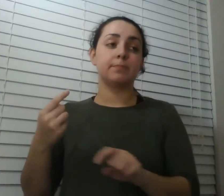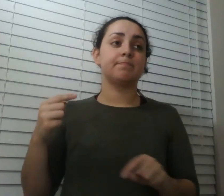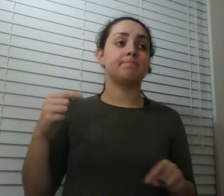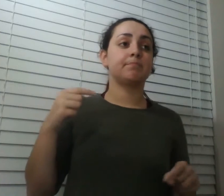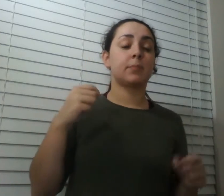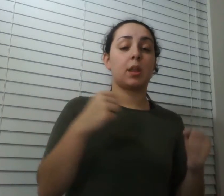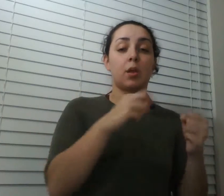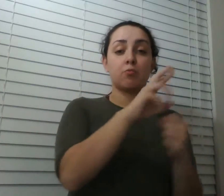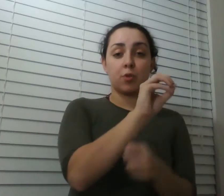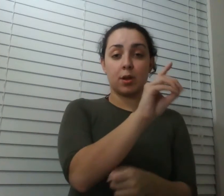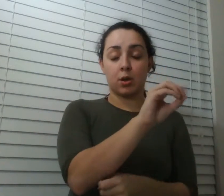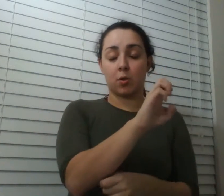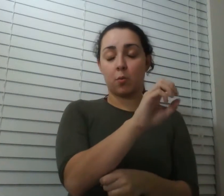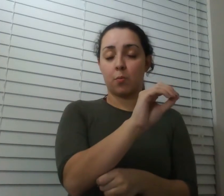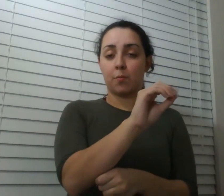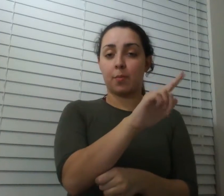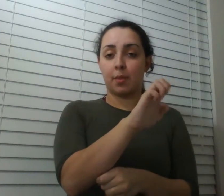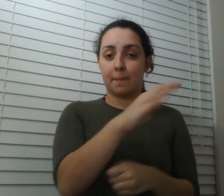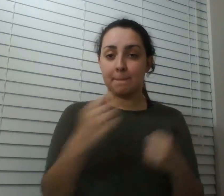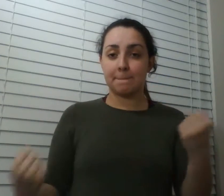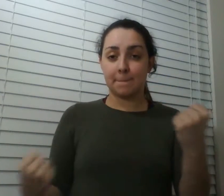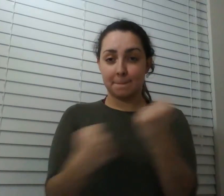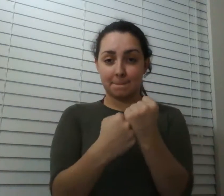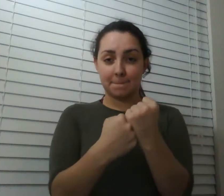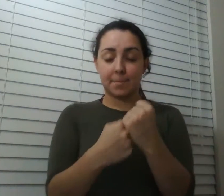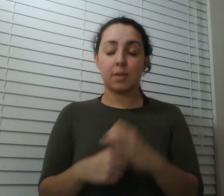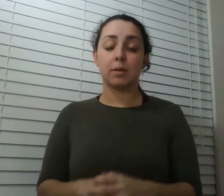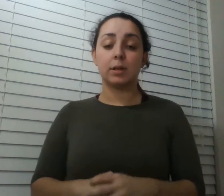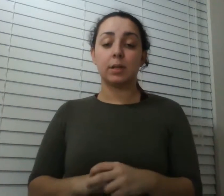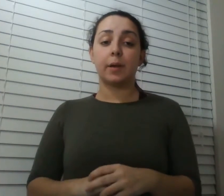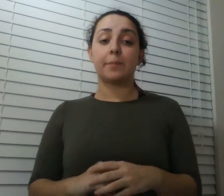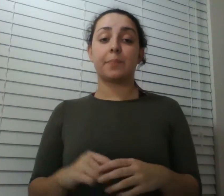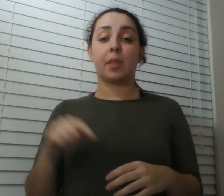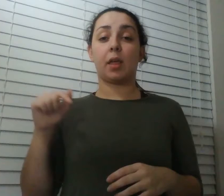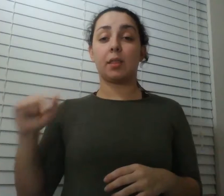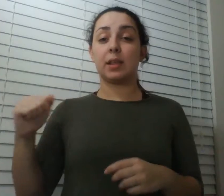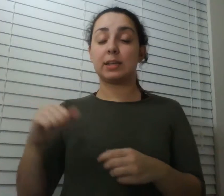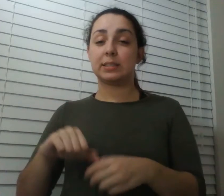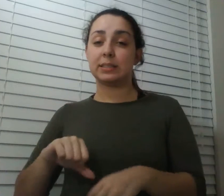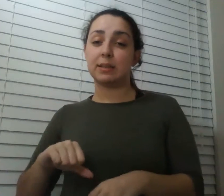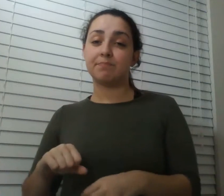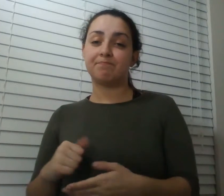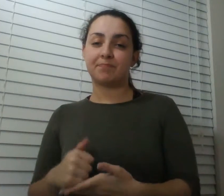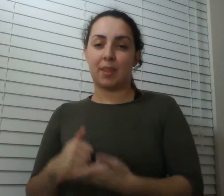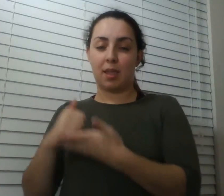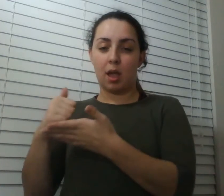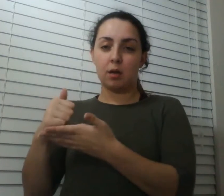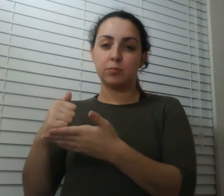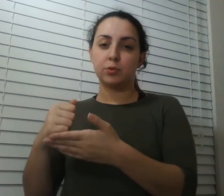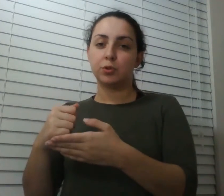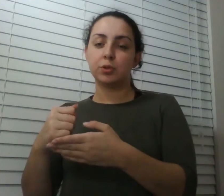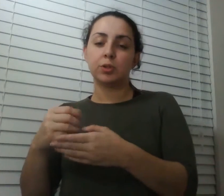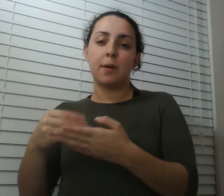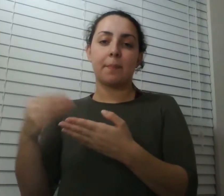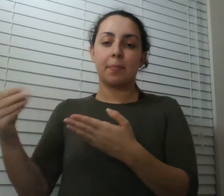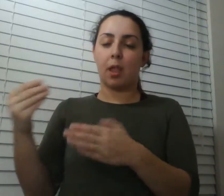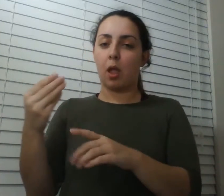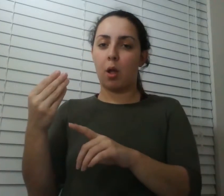hobbies and your life rocket mortgage gives you that same level of confidence when it comes to buying a home or refinancing your existing home loan